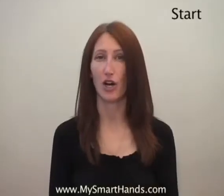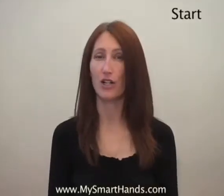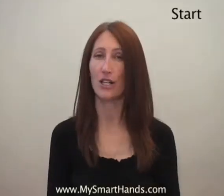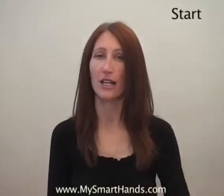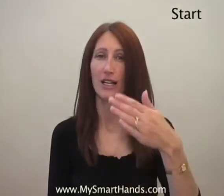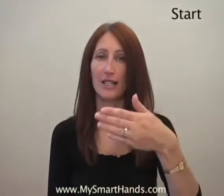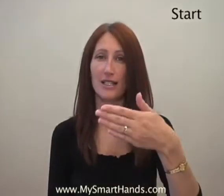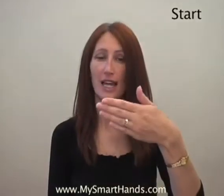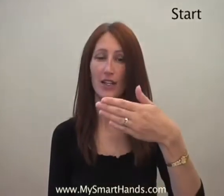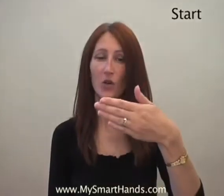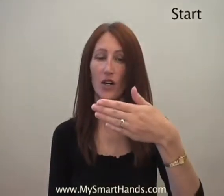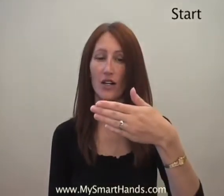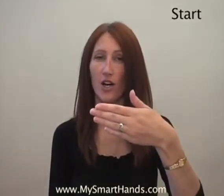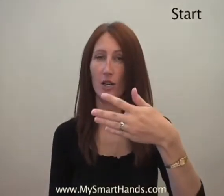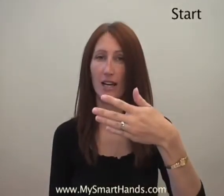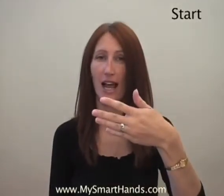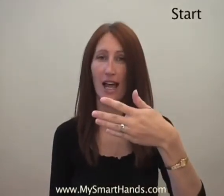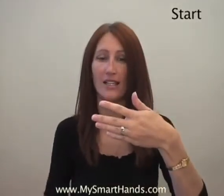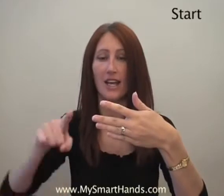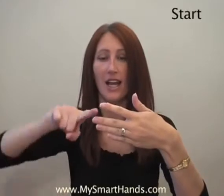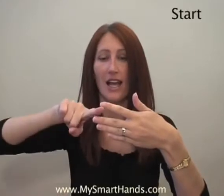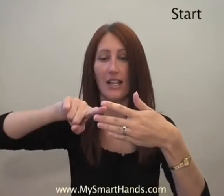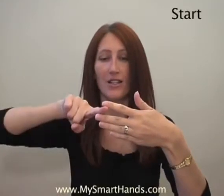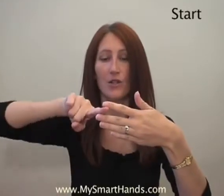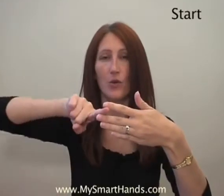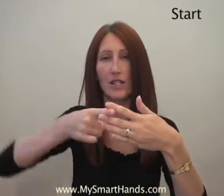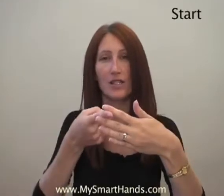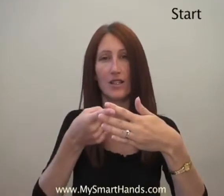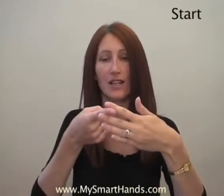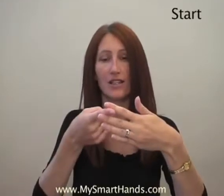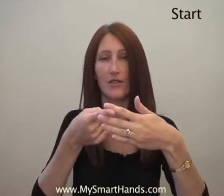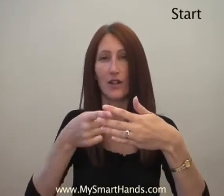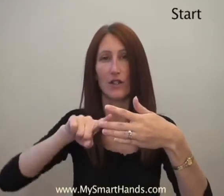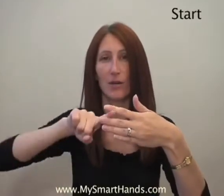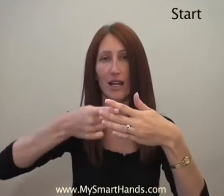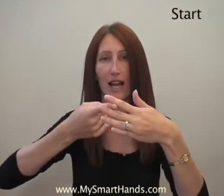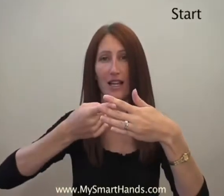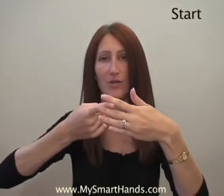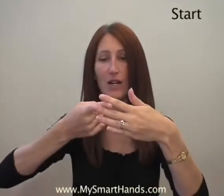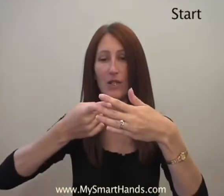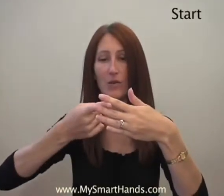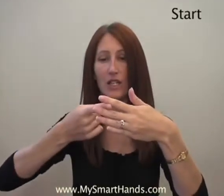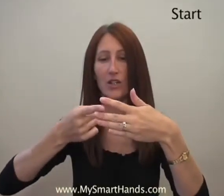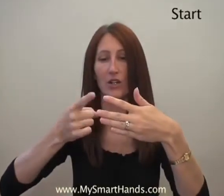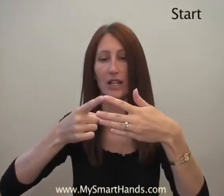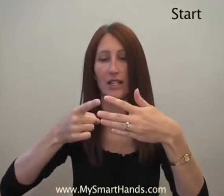Start. Take your non-dominant hand and twist the index finger of your dominant hand right in between your index